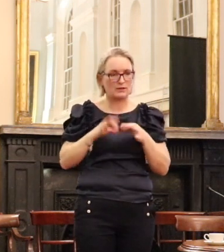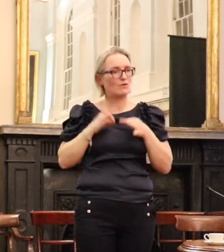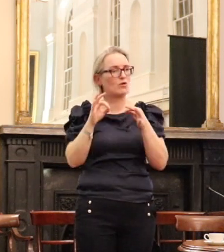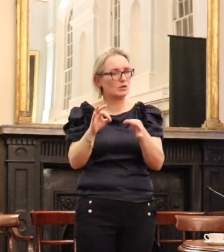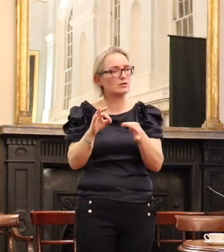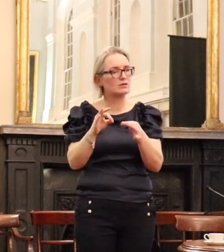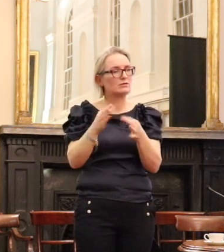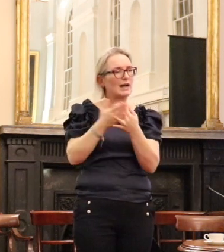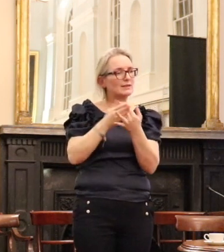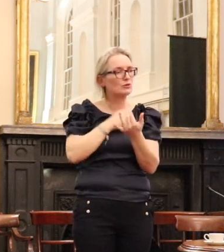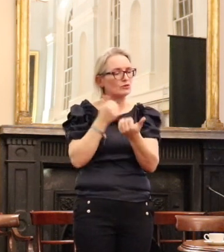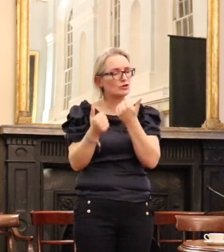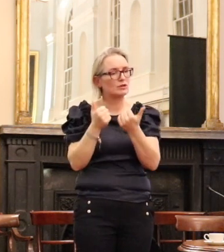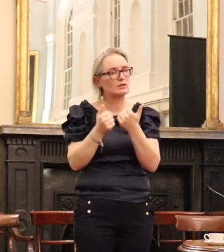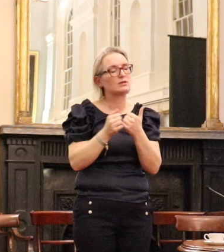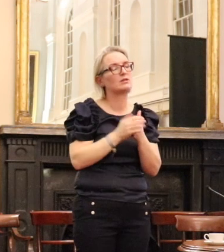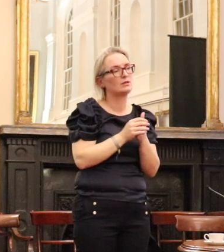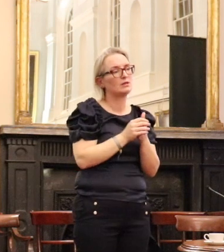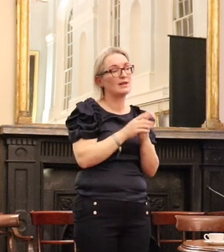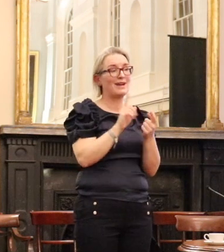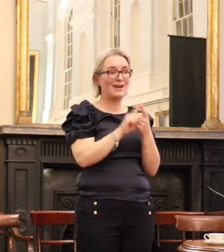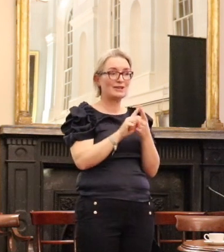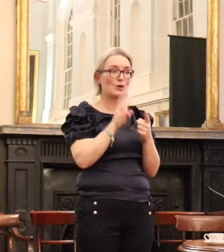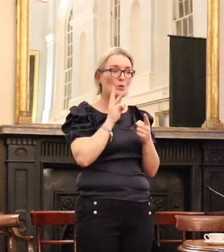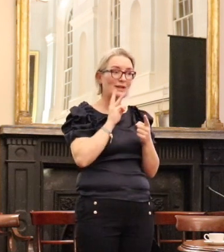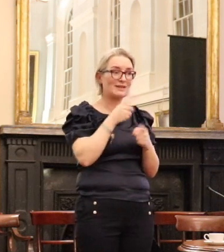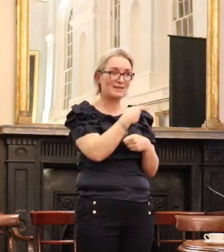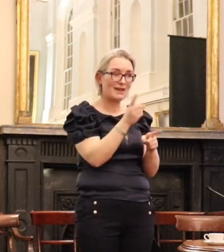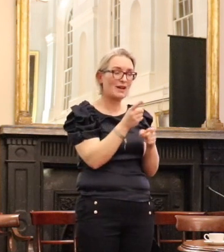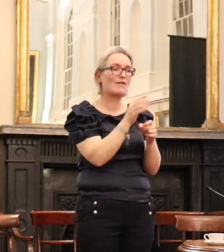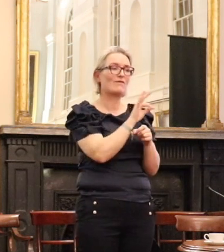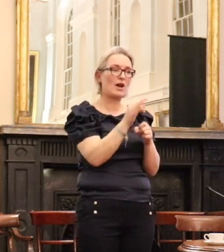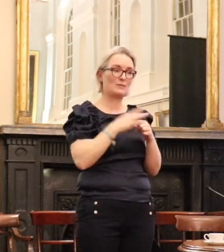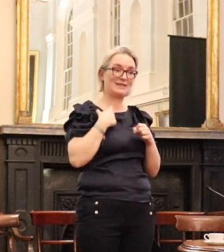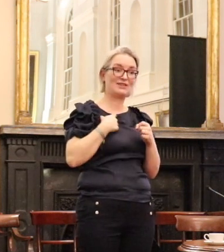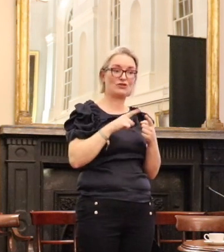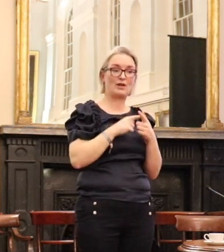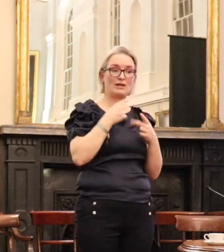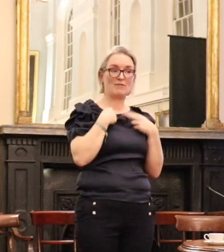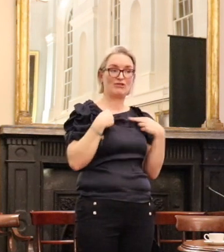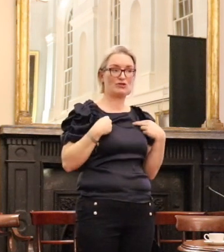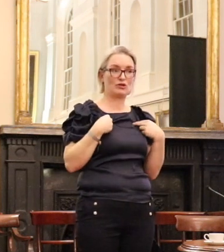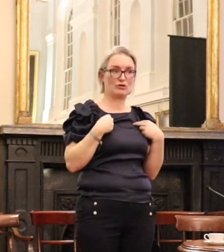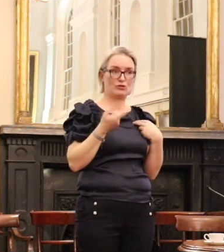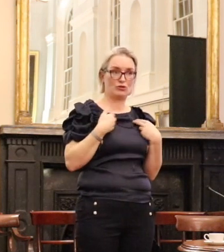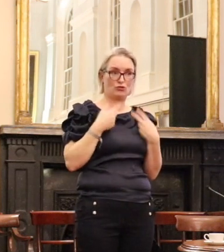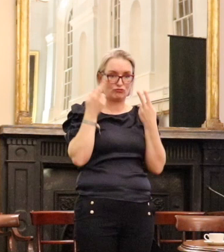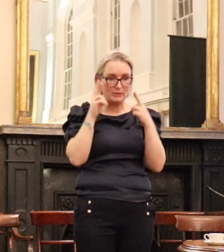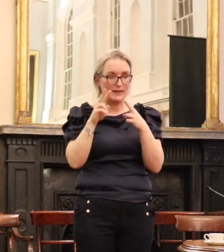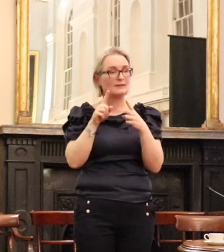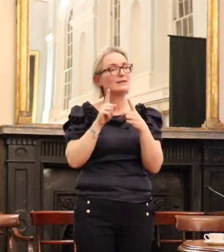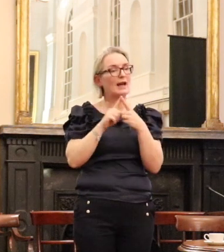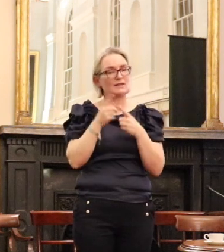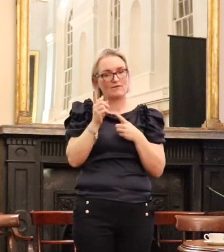and that, on top of that, is the willingness of BAHR solicitors to do cases of free when they are asked